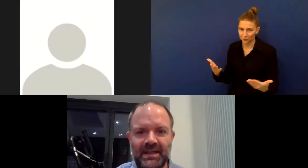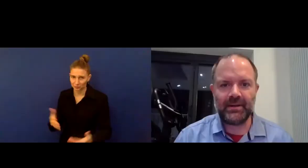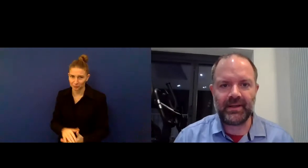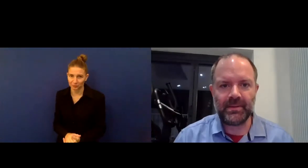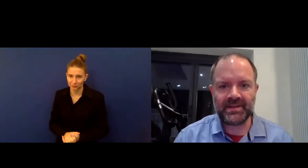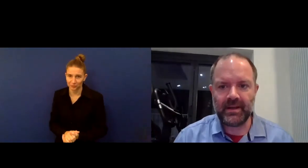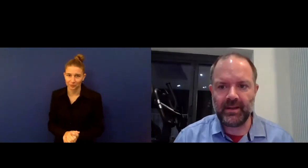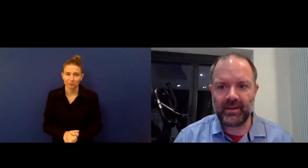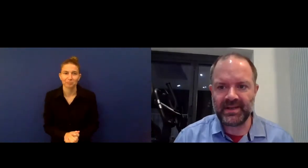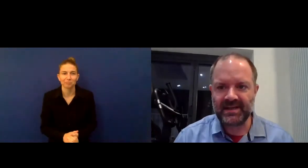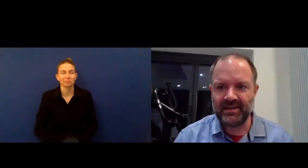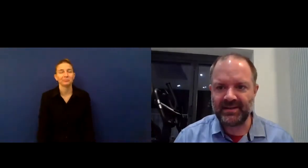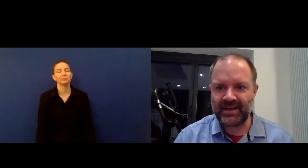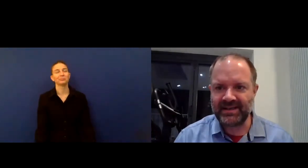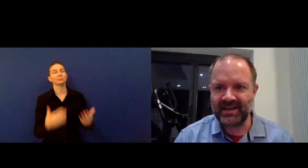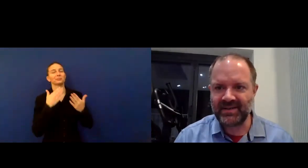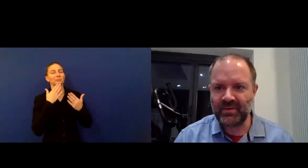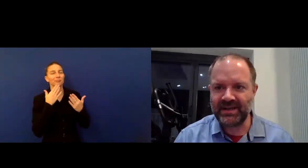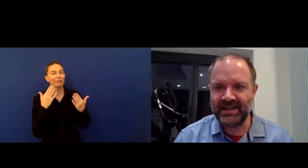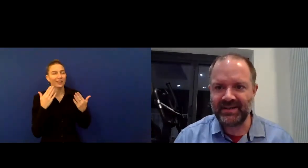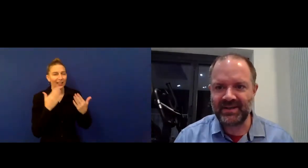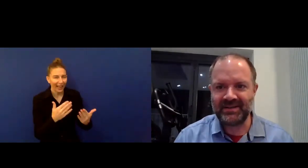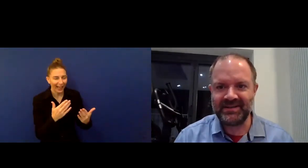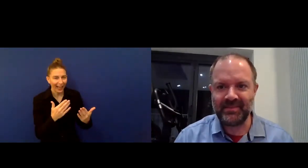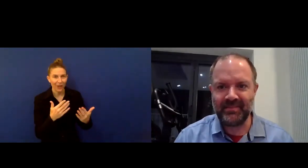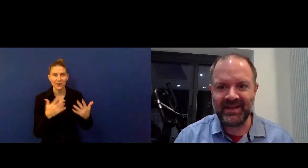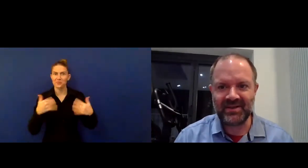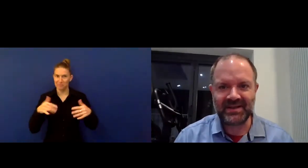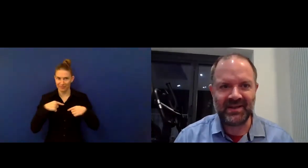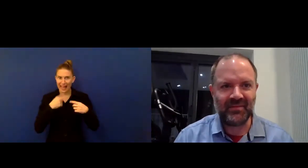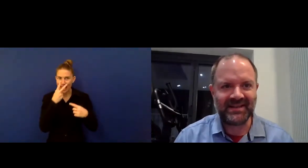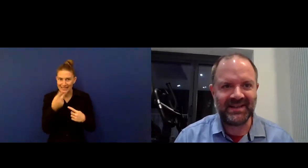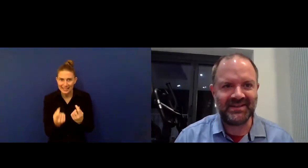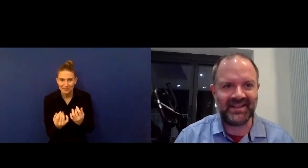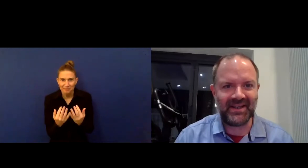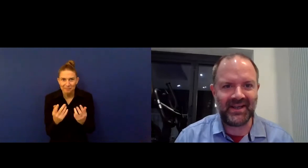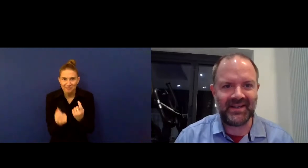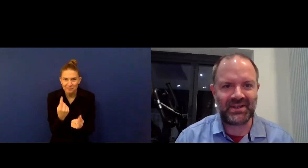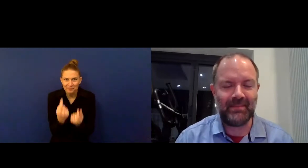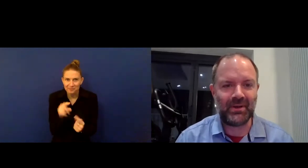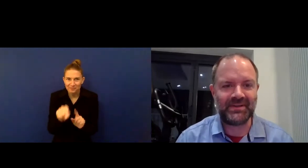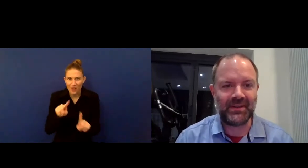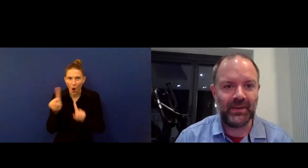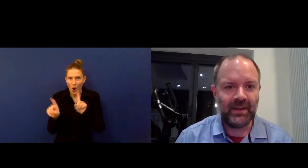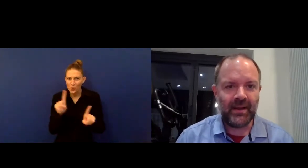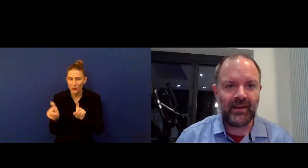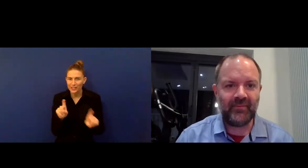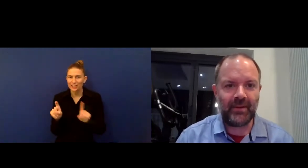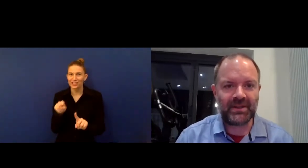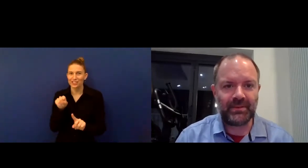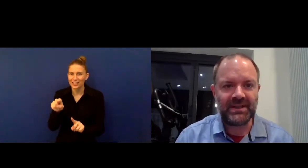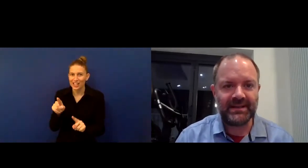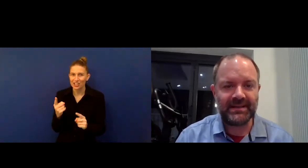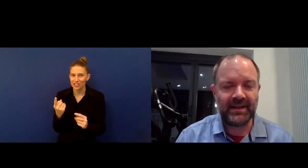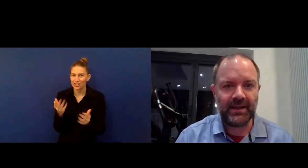very much, Claudia. That was that was excellent. And I can see it's already started some interesting conversations in the in the chat box. So I'm